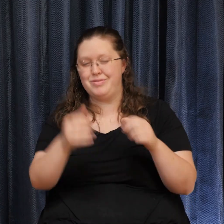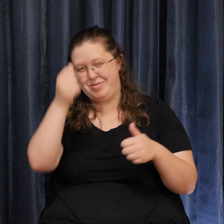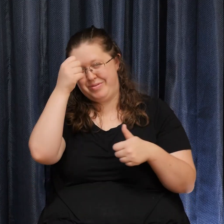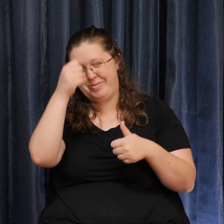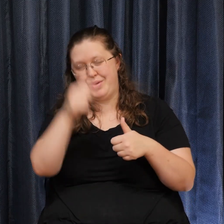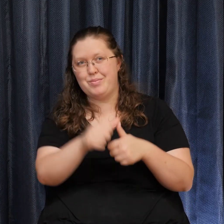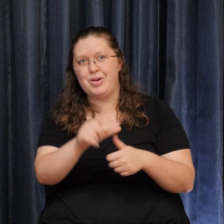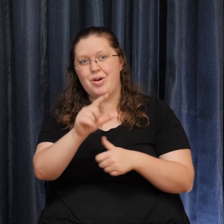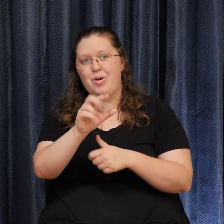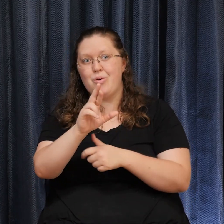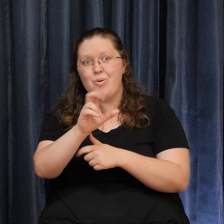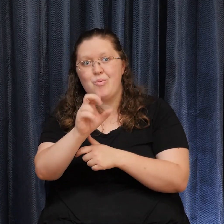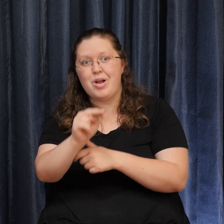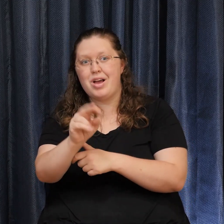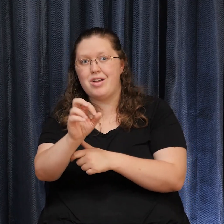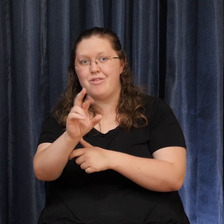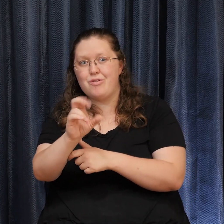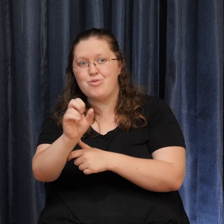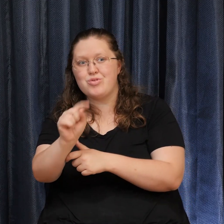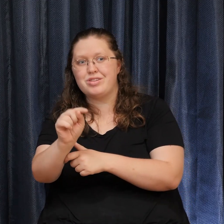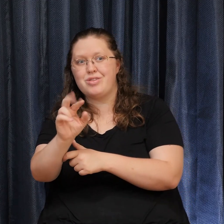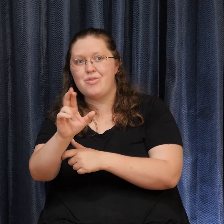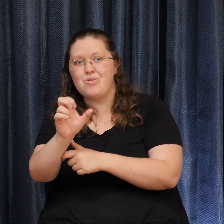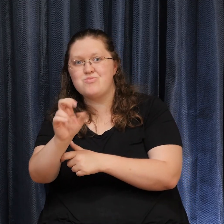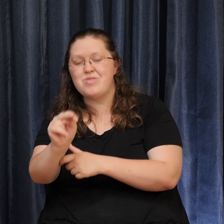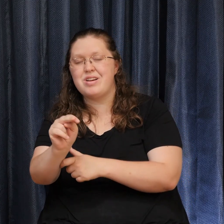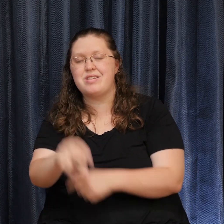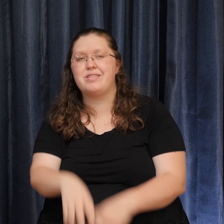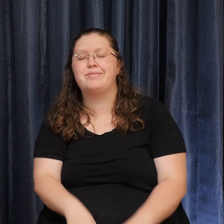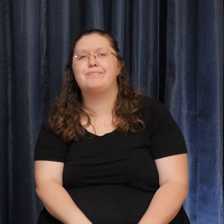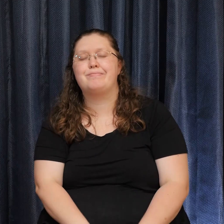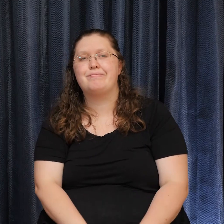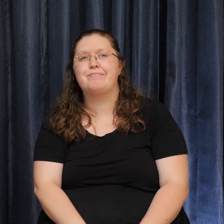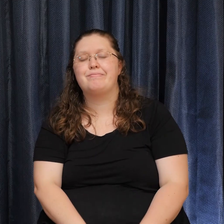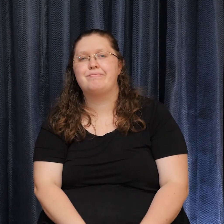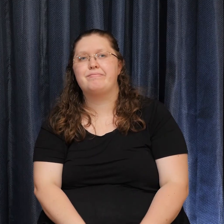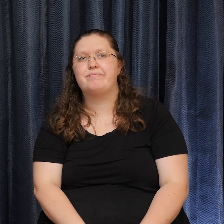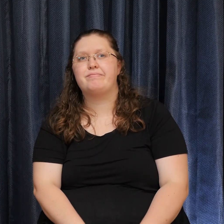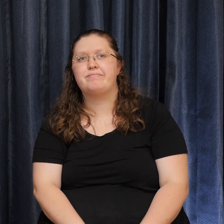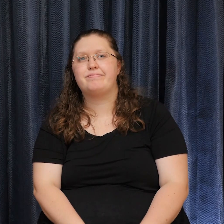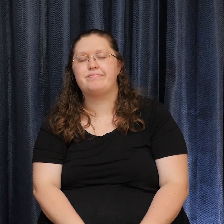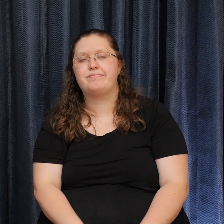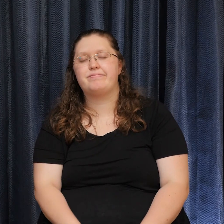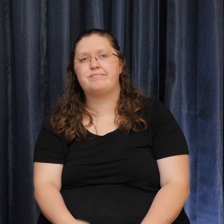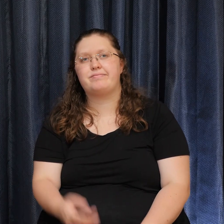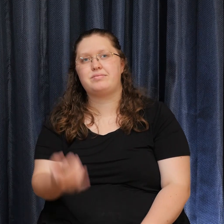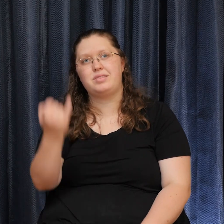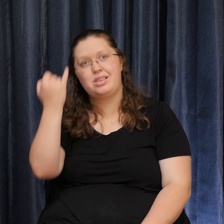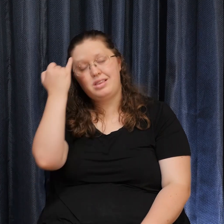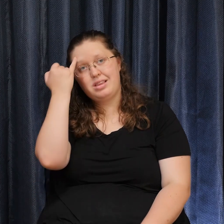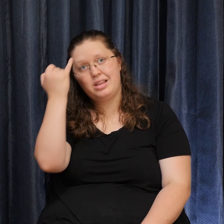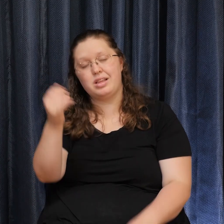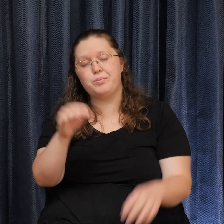new meaning He put those ideas Of moving an action Into